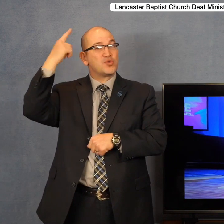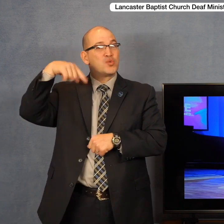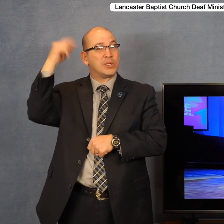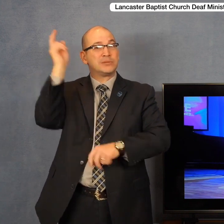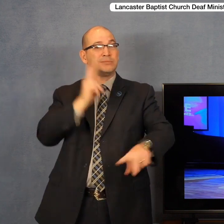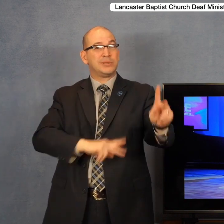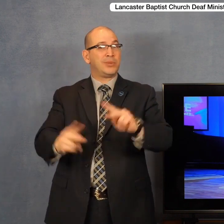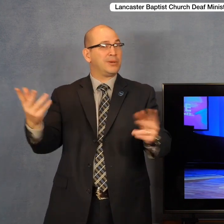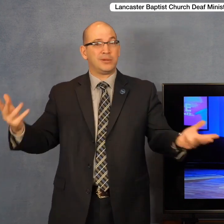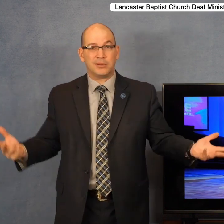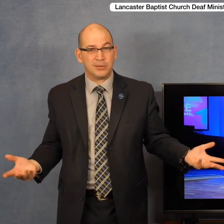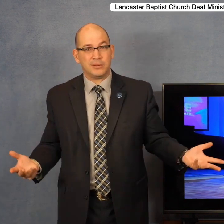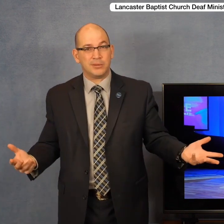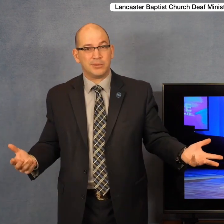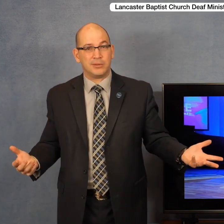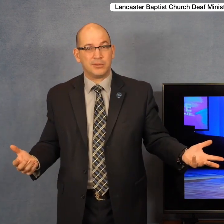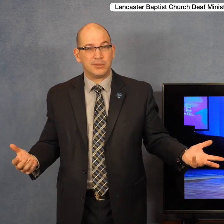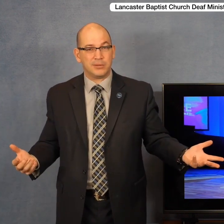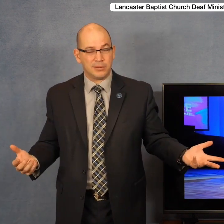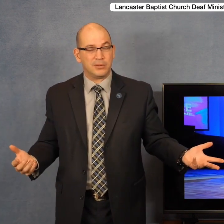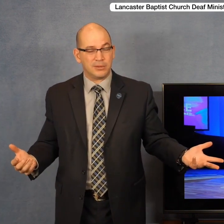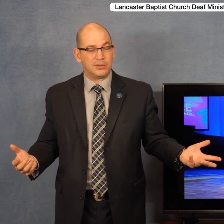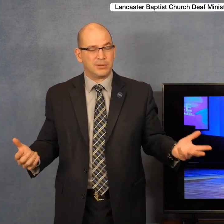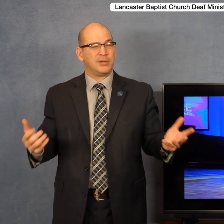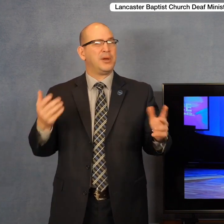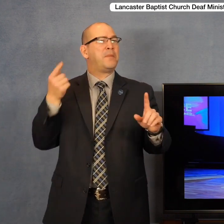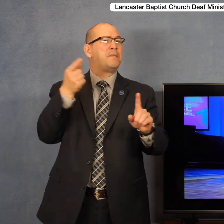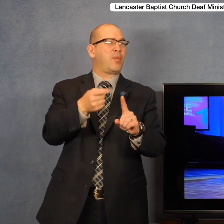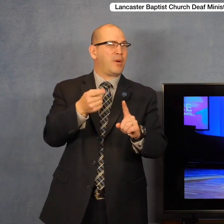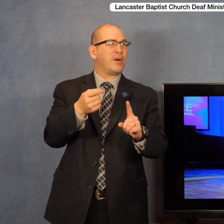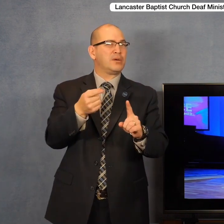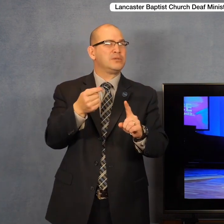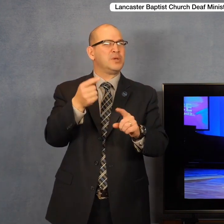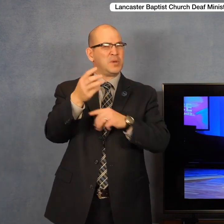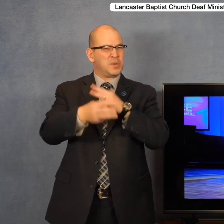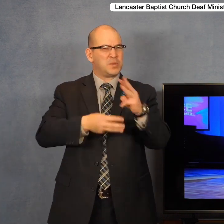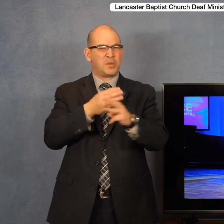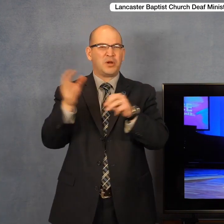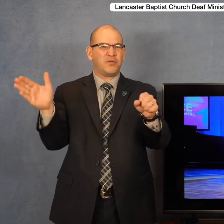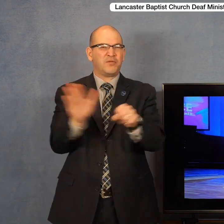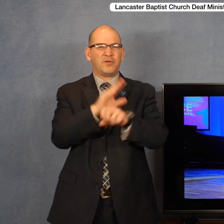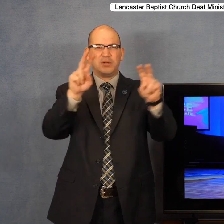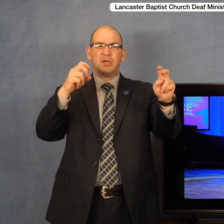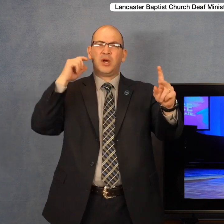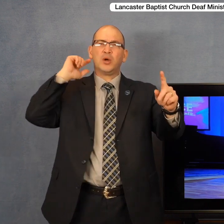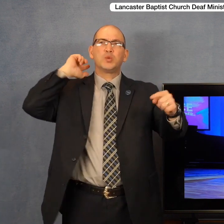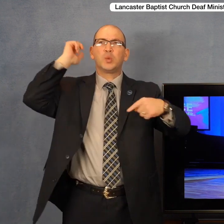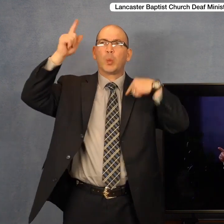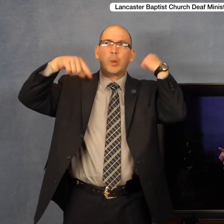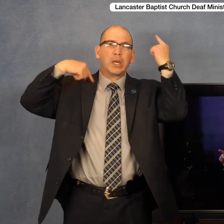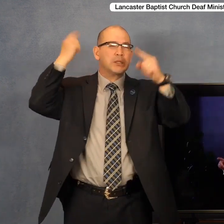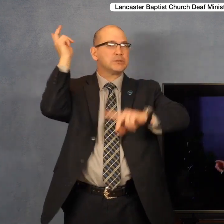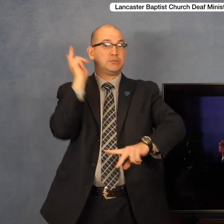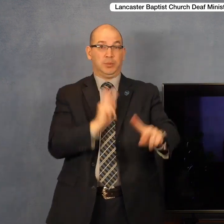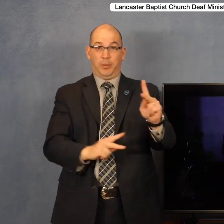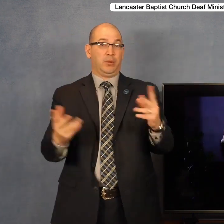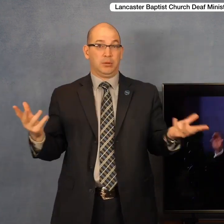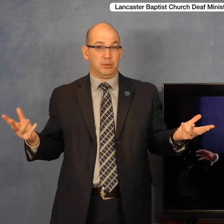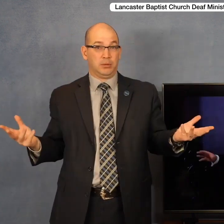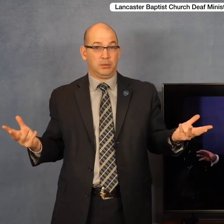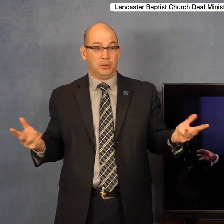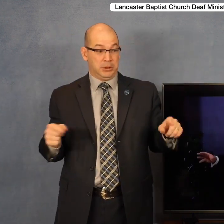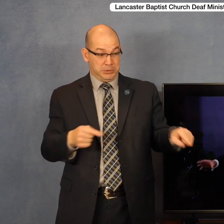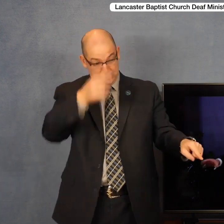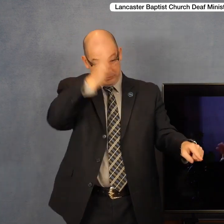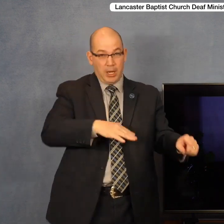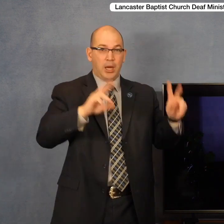like, you know, everyone's going crazy and people doing crazy things. But here was a man who had been crazy. He had been